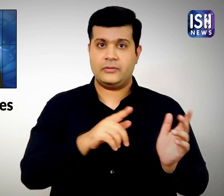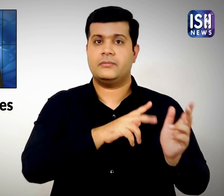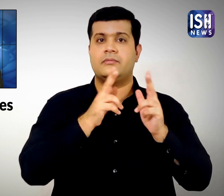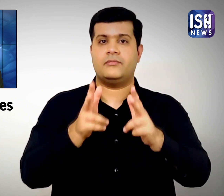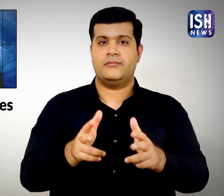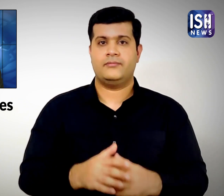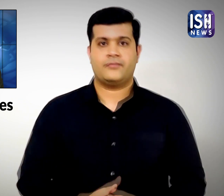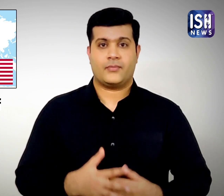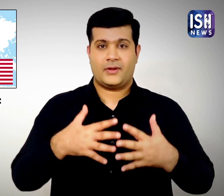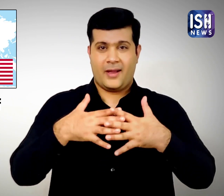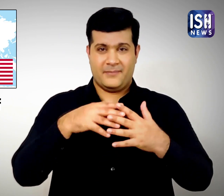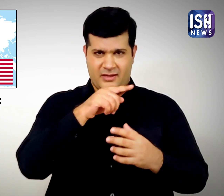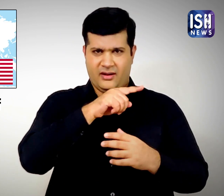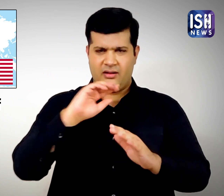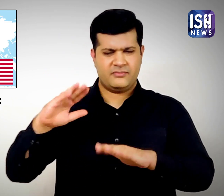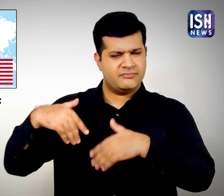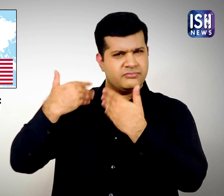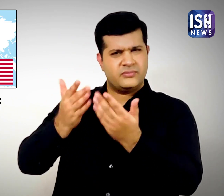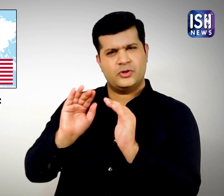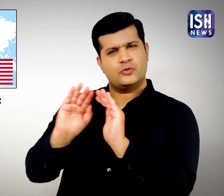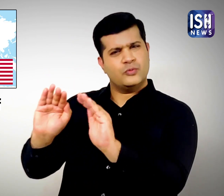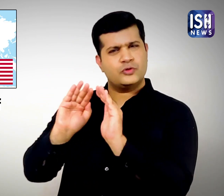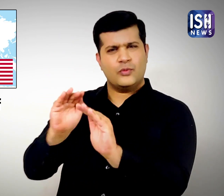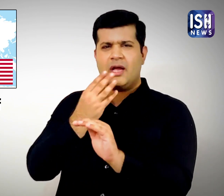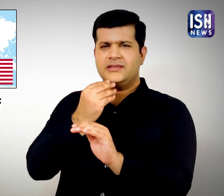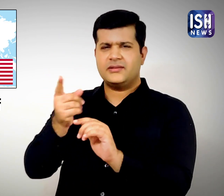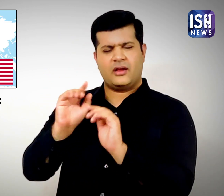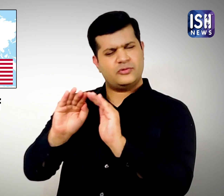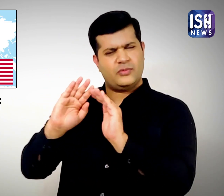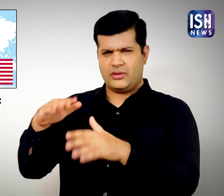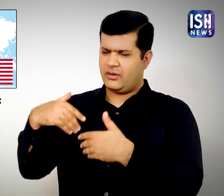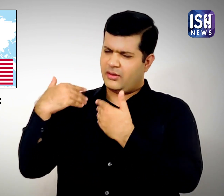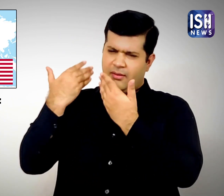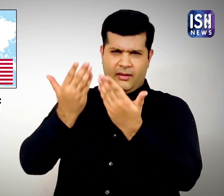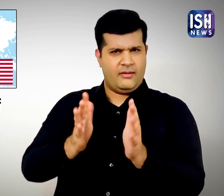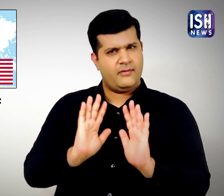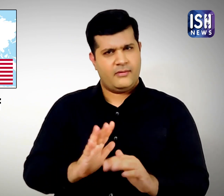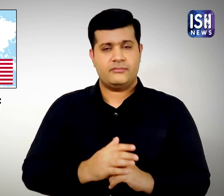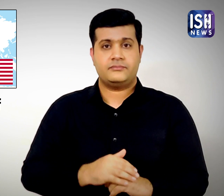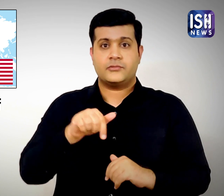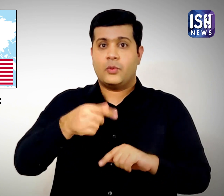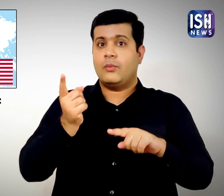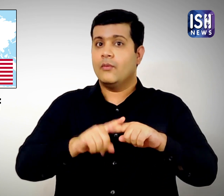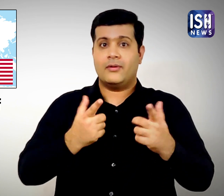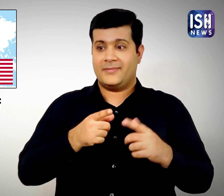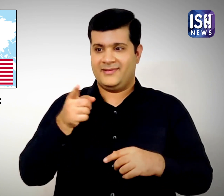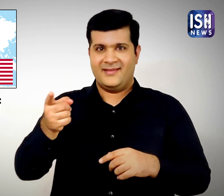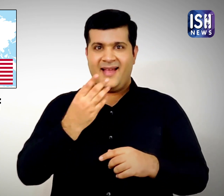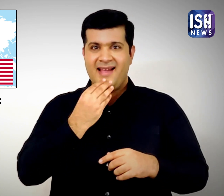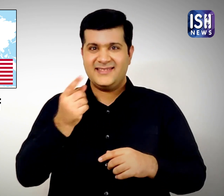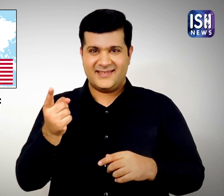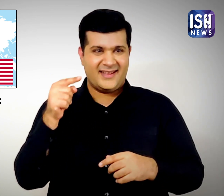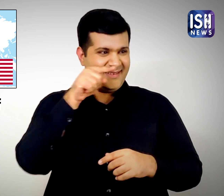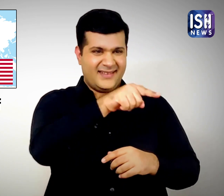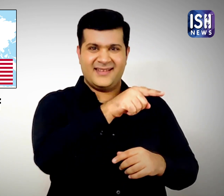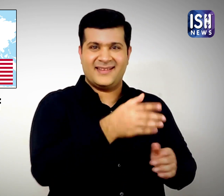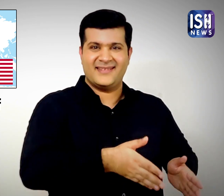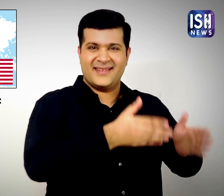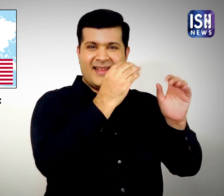and it could be very dangerous. The USA has been Israel's long-term ally. After the airstrike on